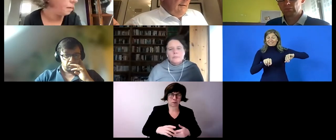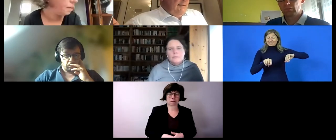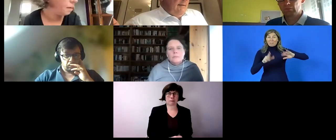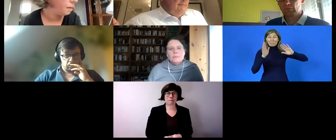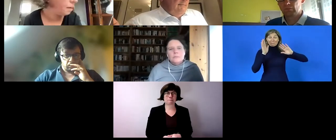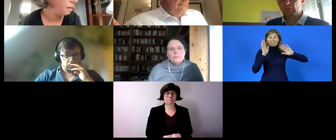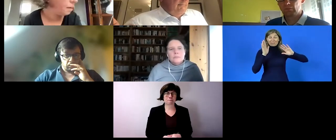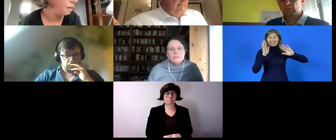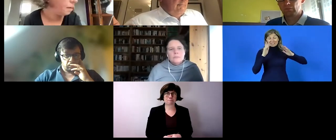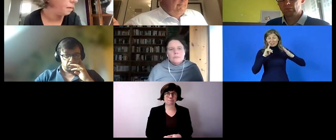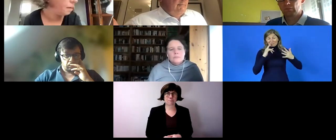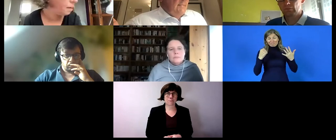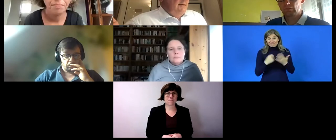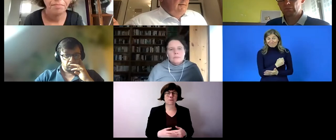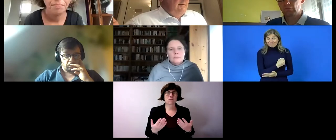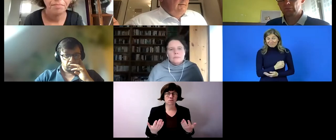unfortunate